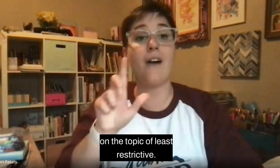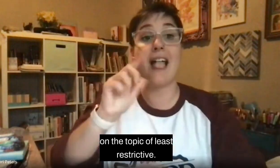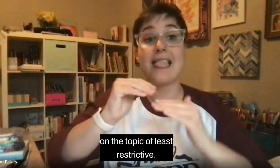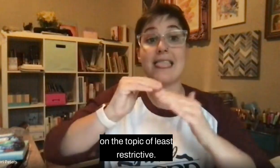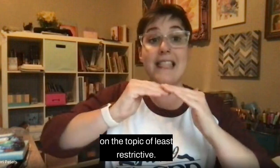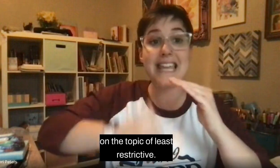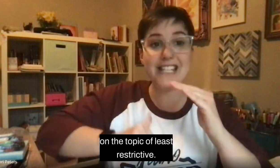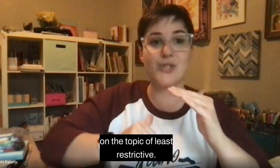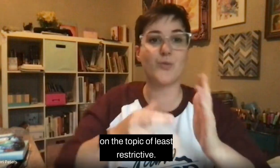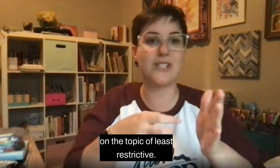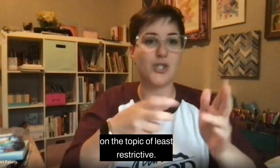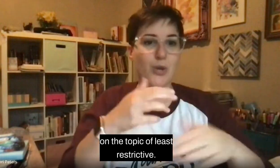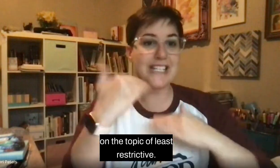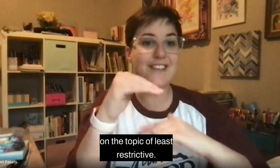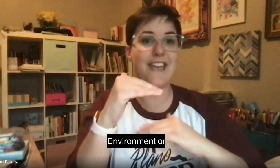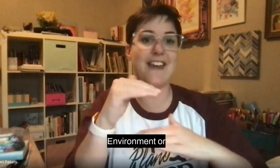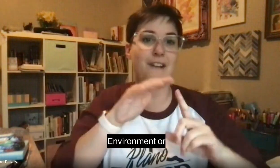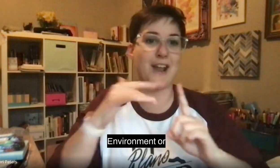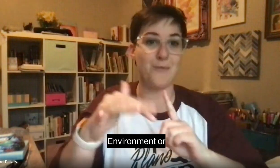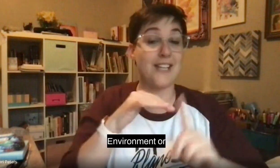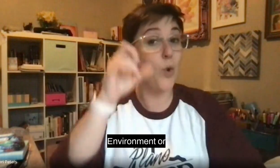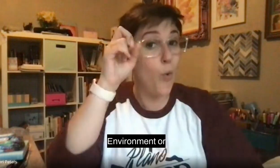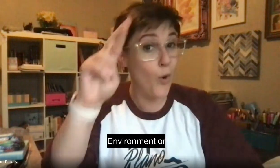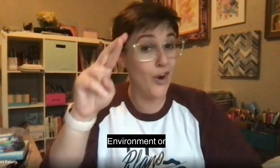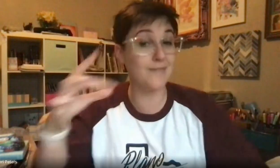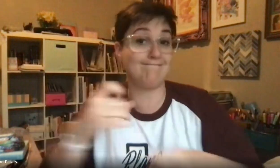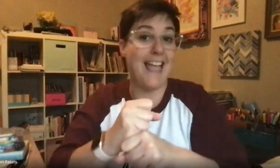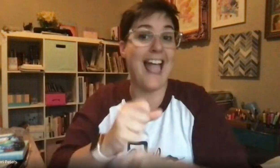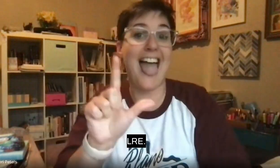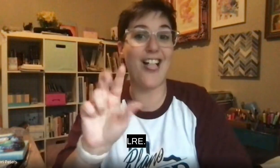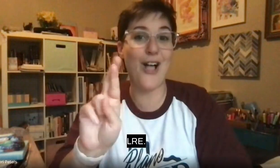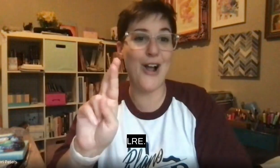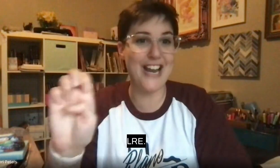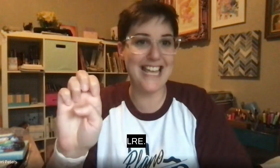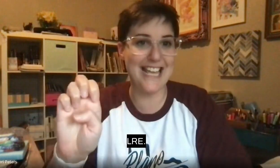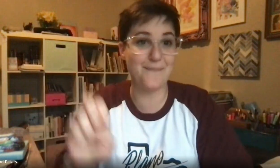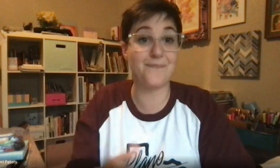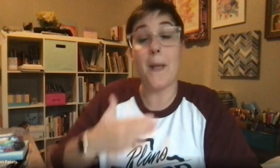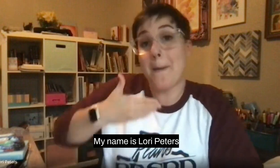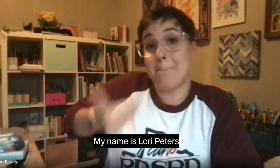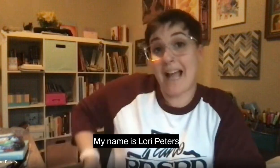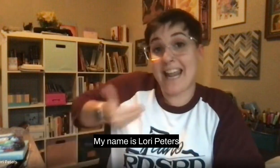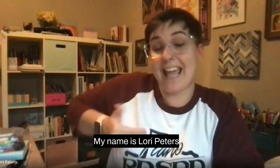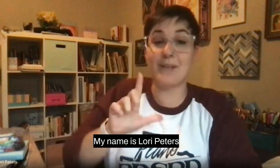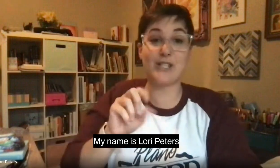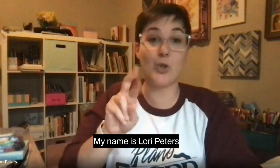least restrictive environment or LRE. My name is Lori